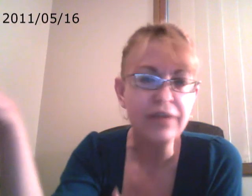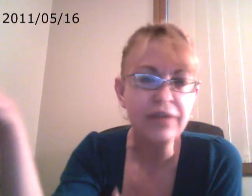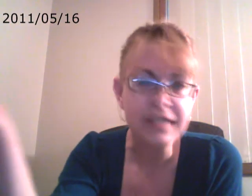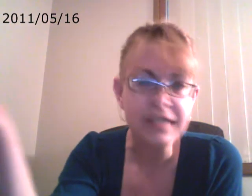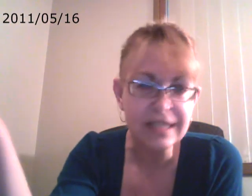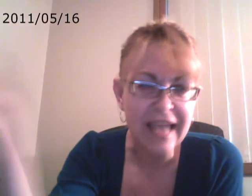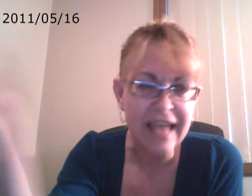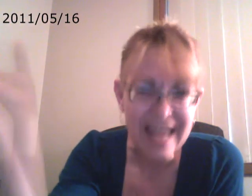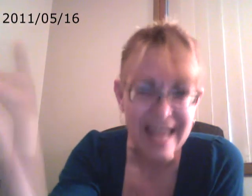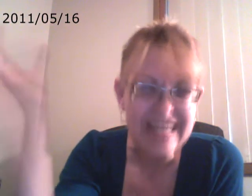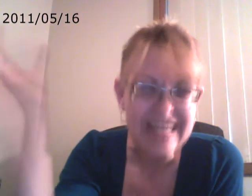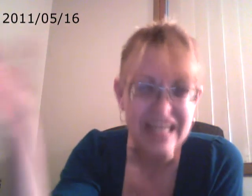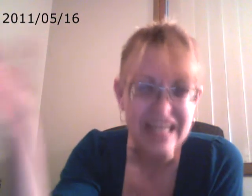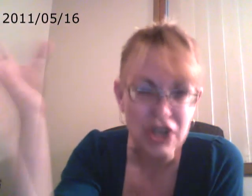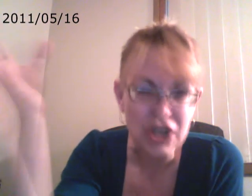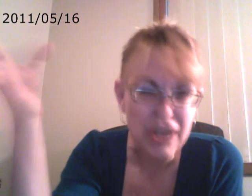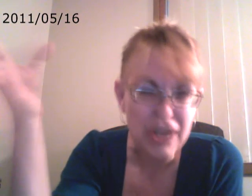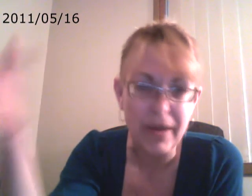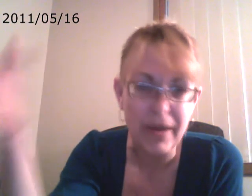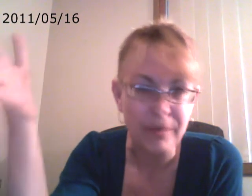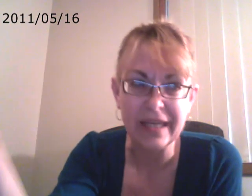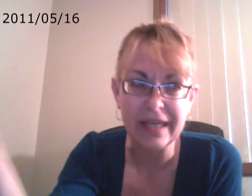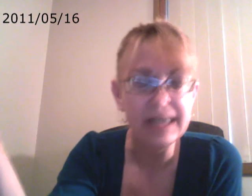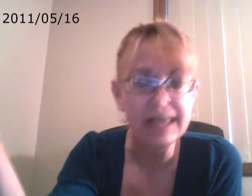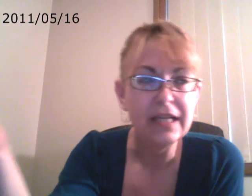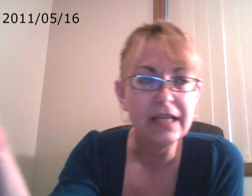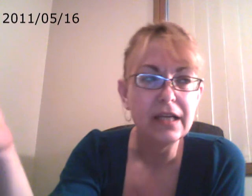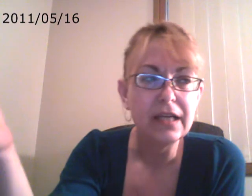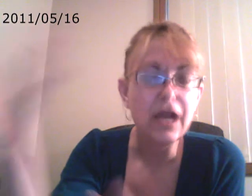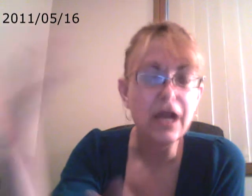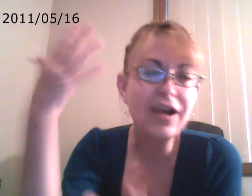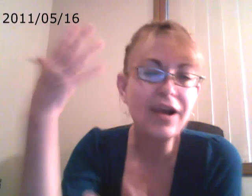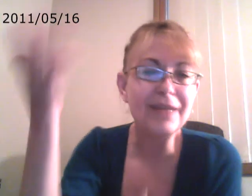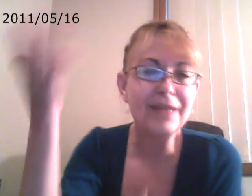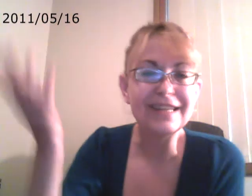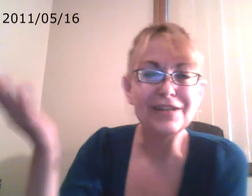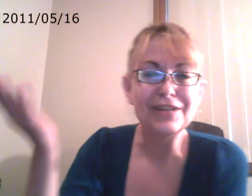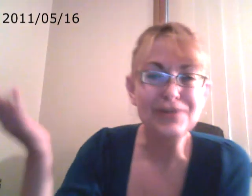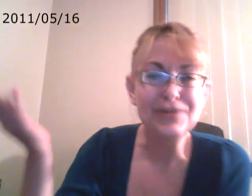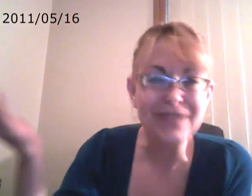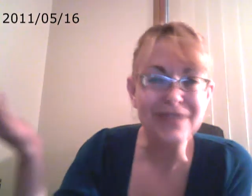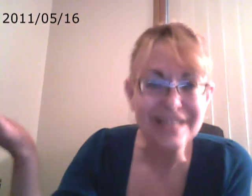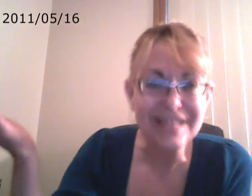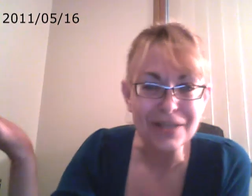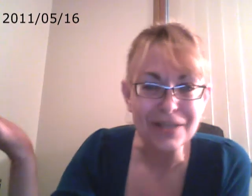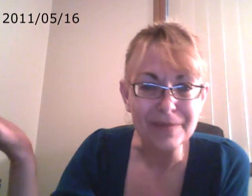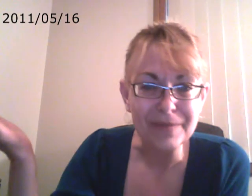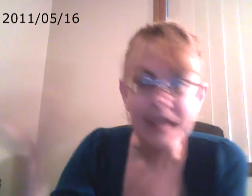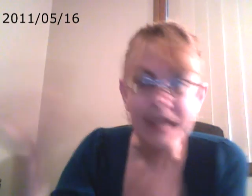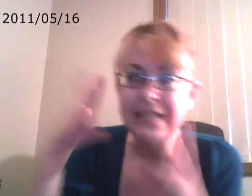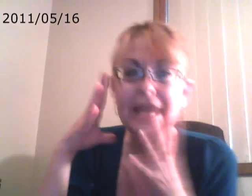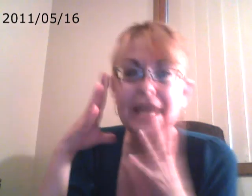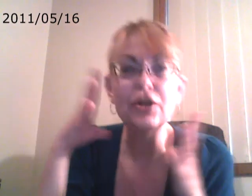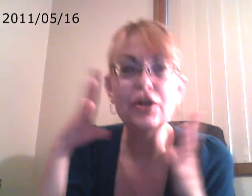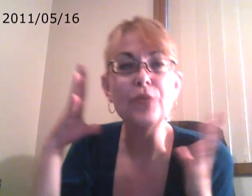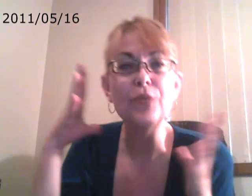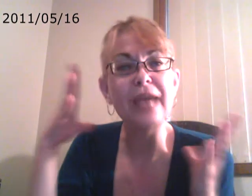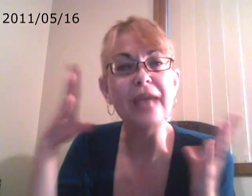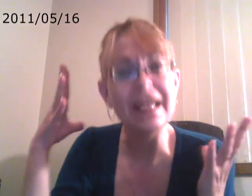doesn't see anything good about me, I mean, who's going to teach him? He doesn't have the comprehension.